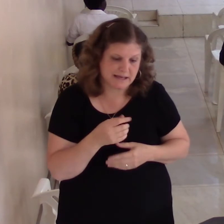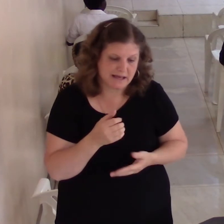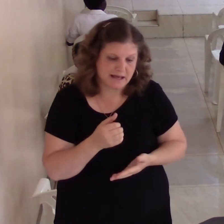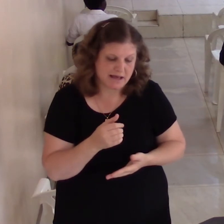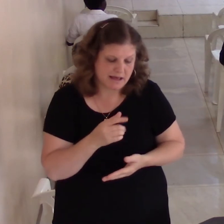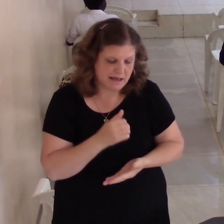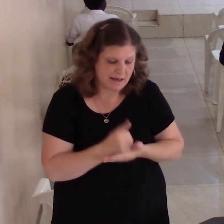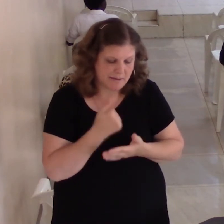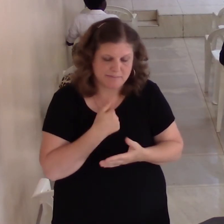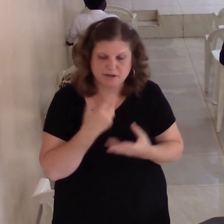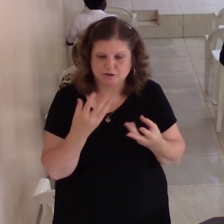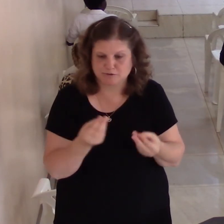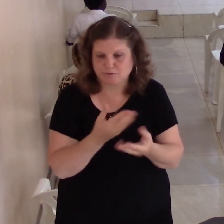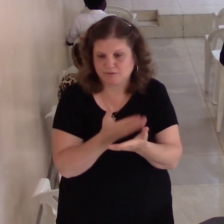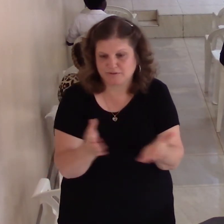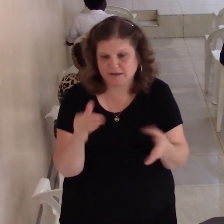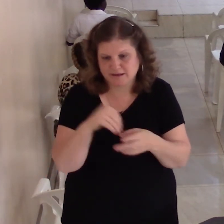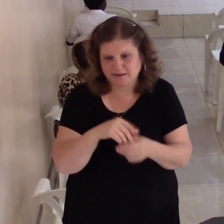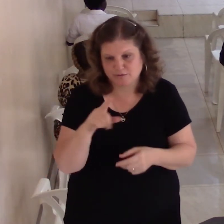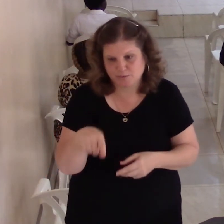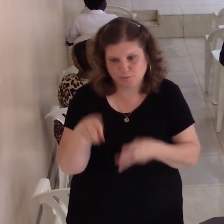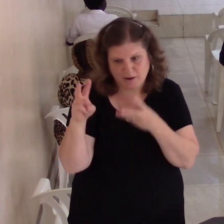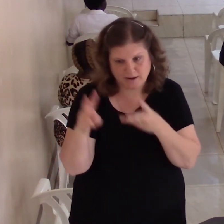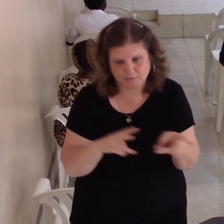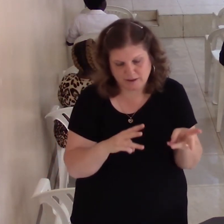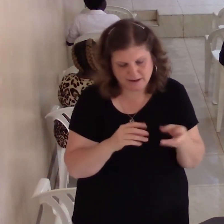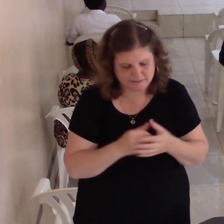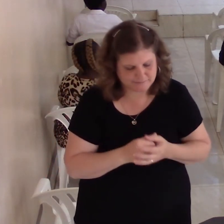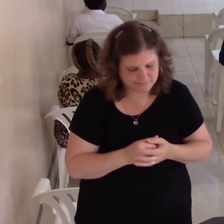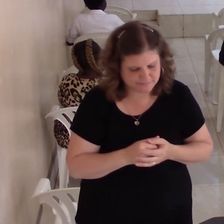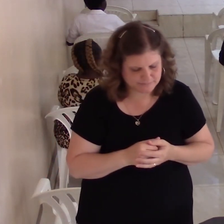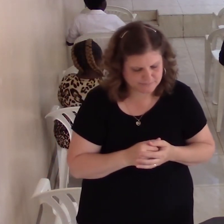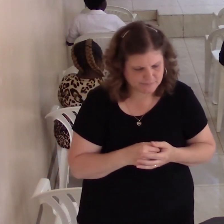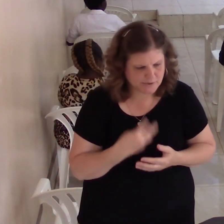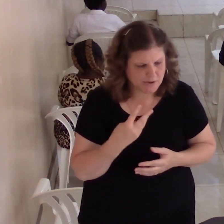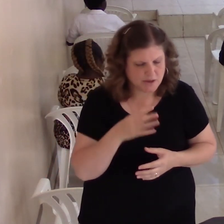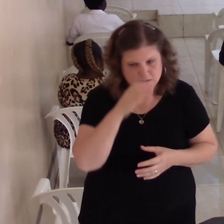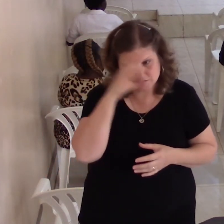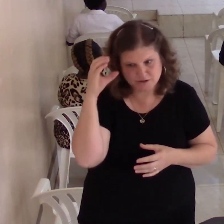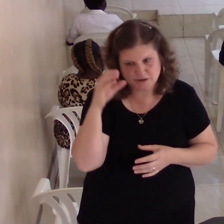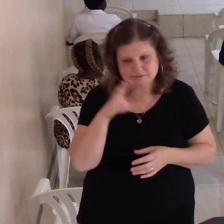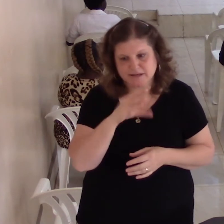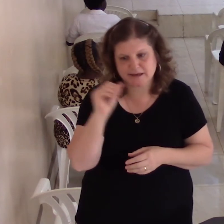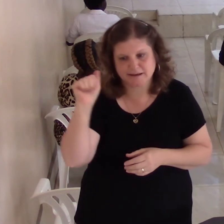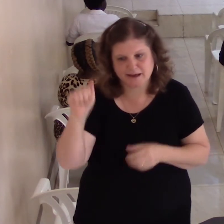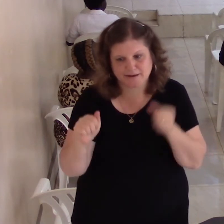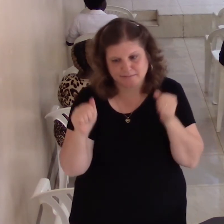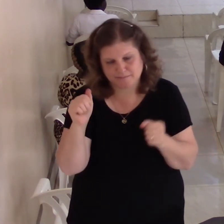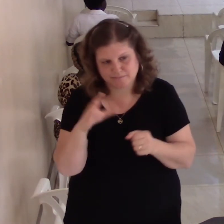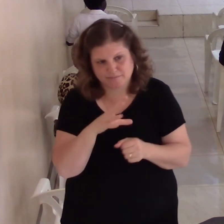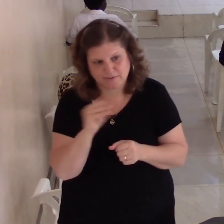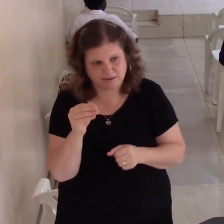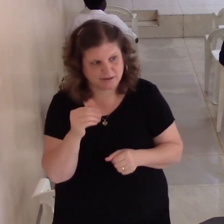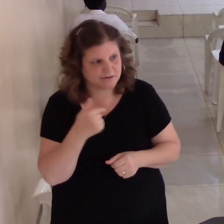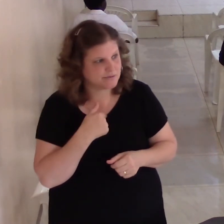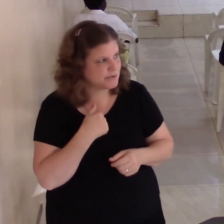Pastor Arnold Pastor Charles he's here can tell you we talk about this there's sometimes I'm like let's do this and they're like no